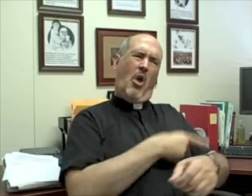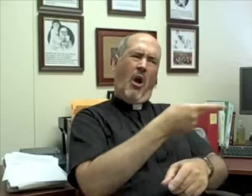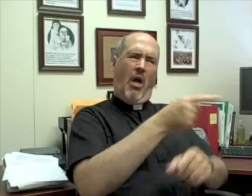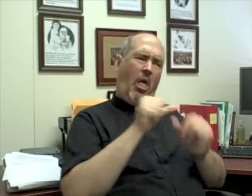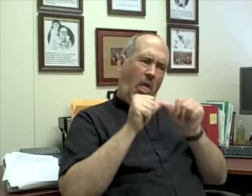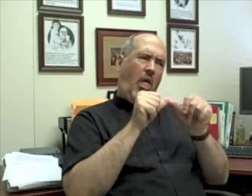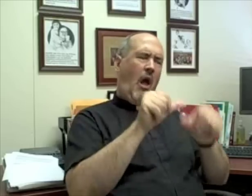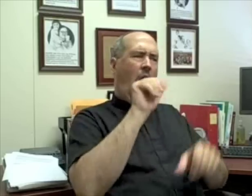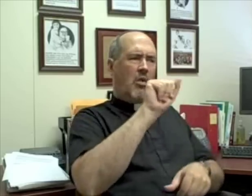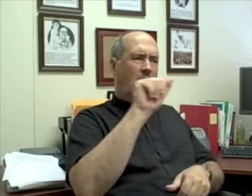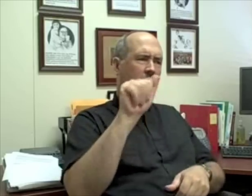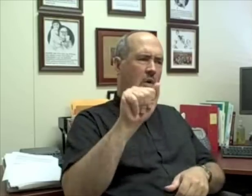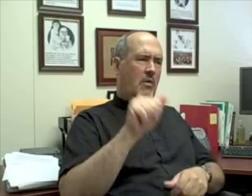How long have you been an alcoholic?